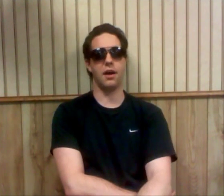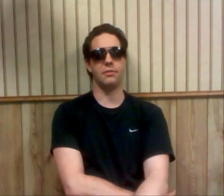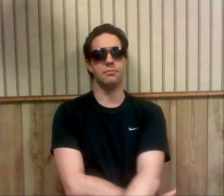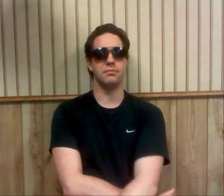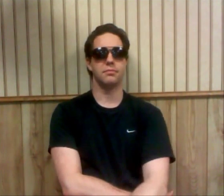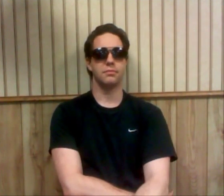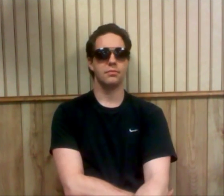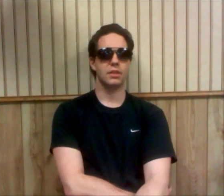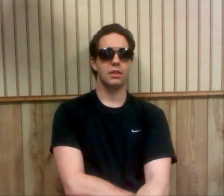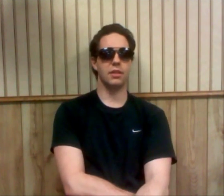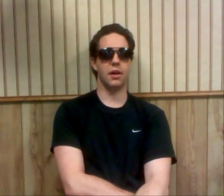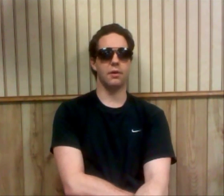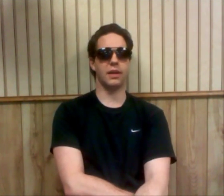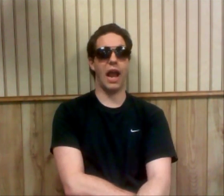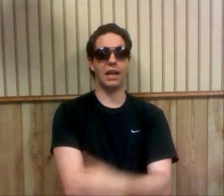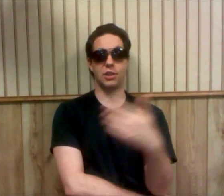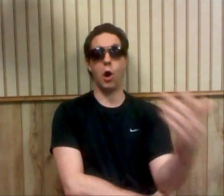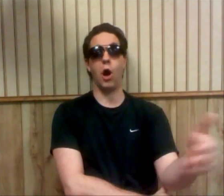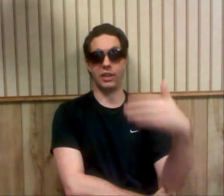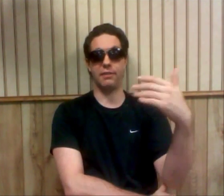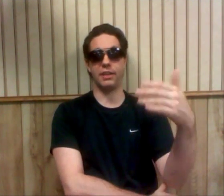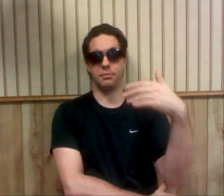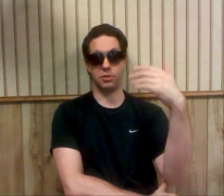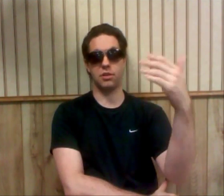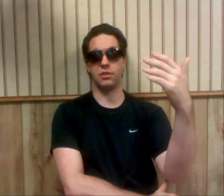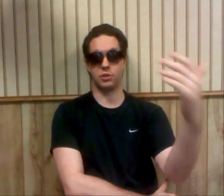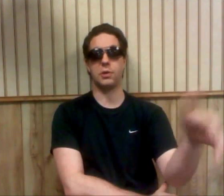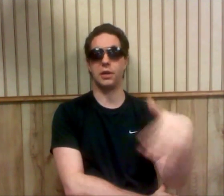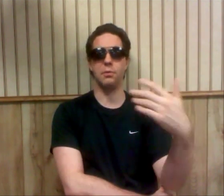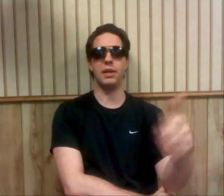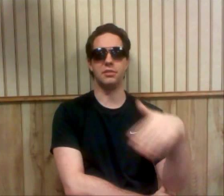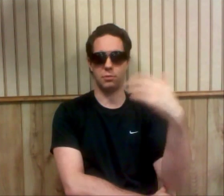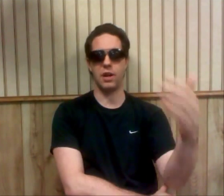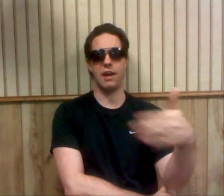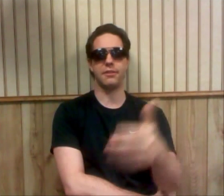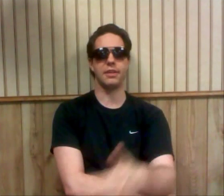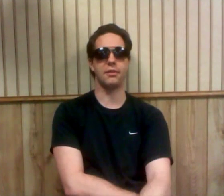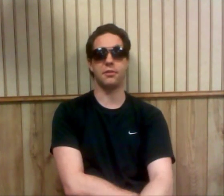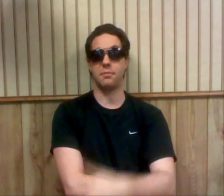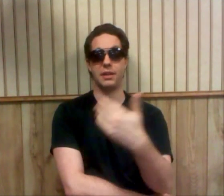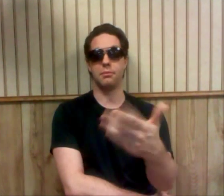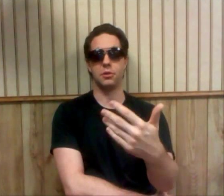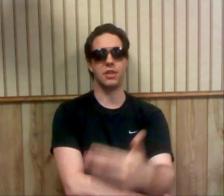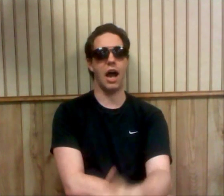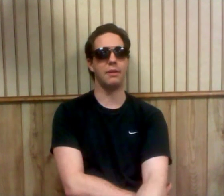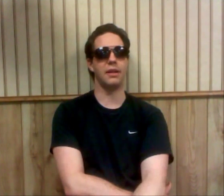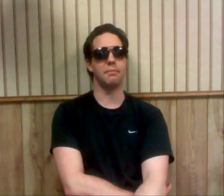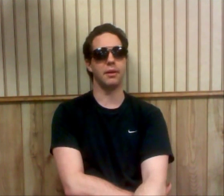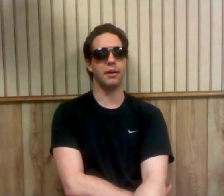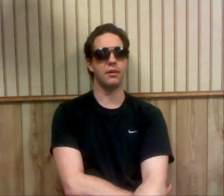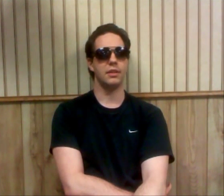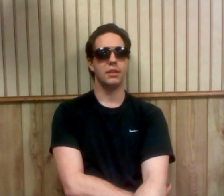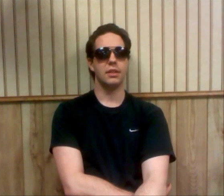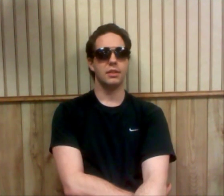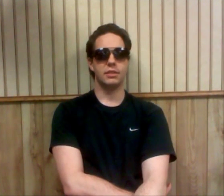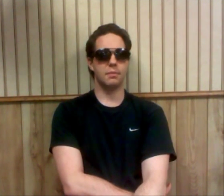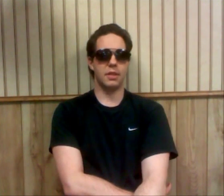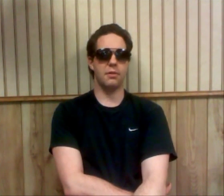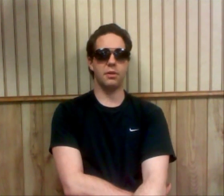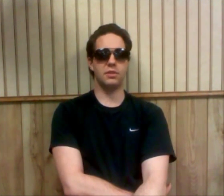you know, they actually are giving them a string of wins one after the other to make them look dominant. But some of the other ones,